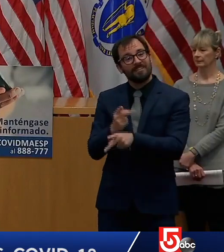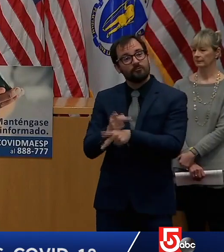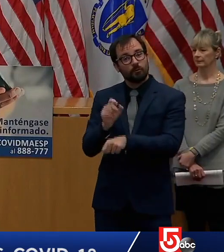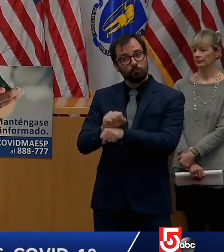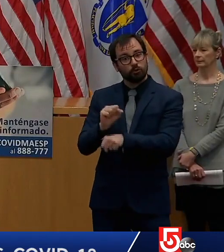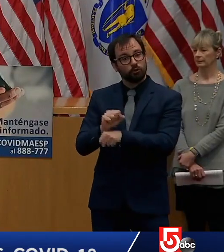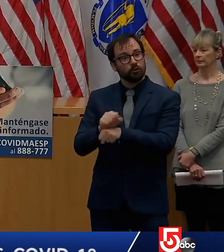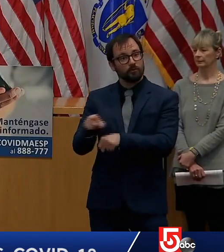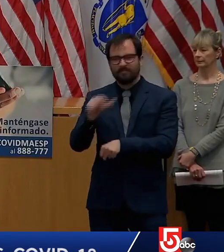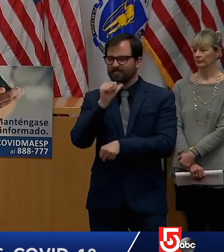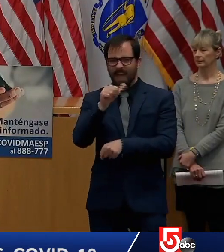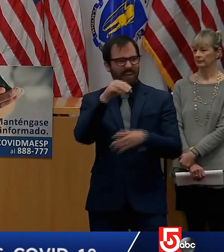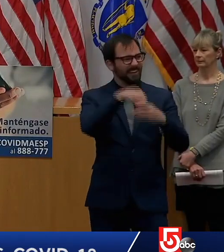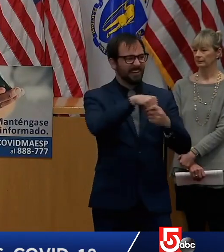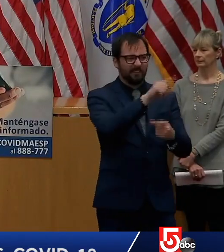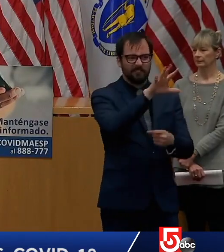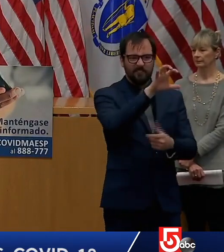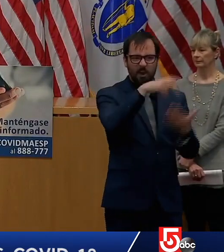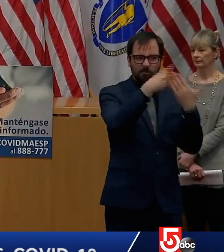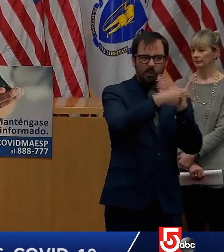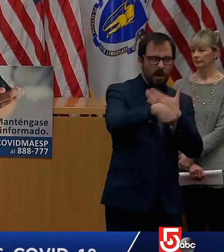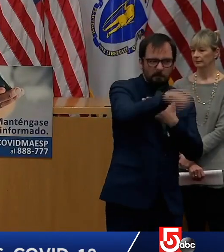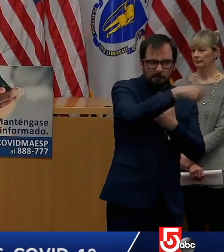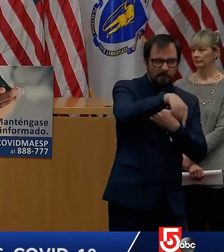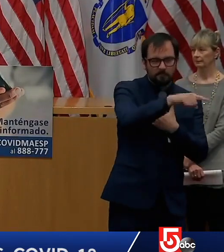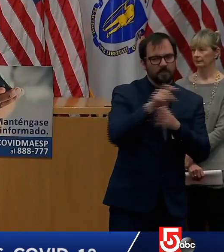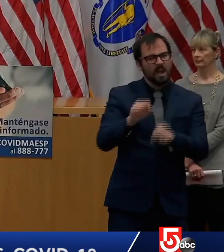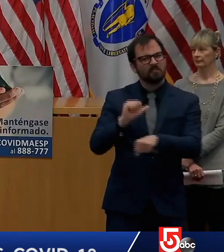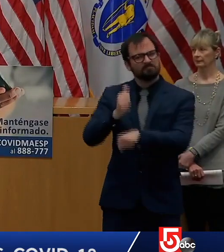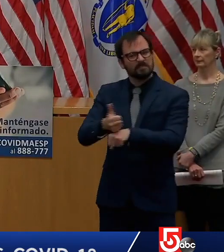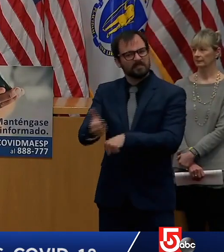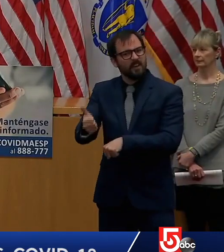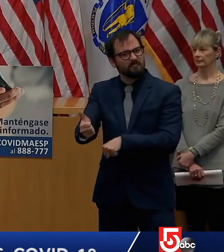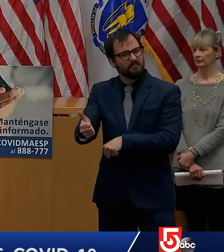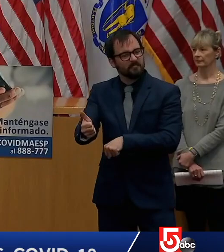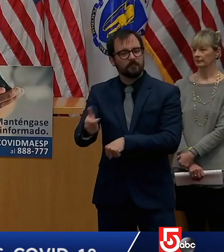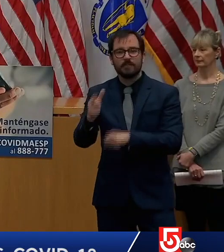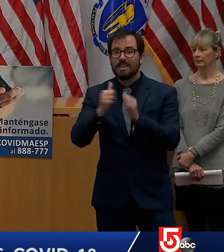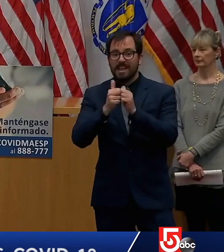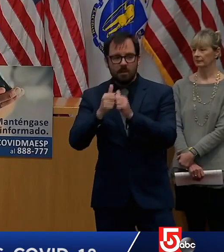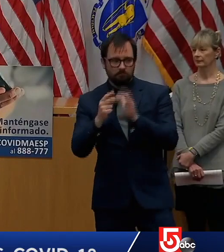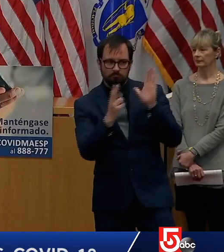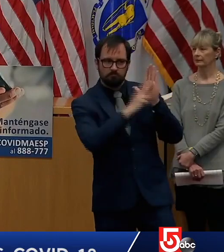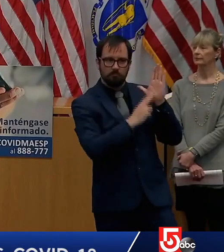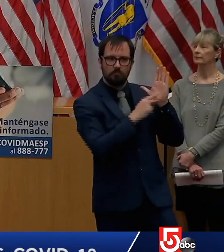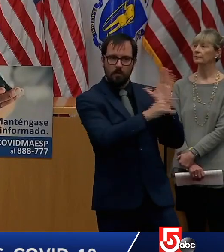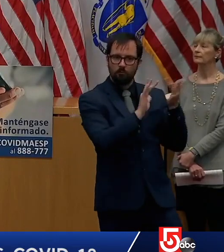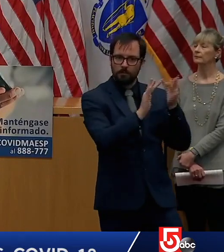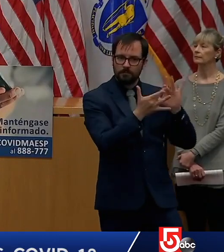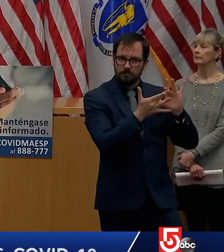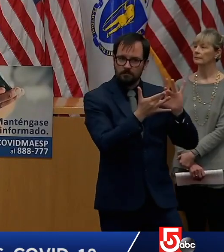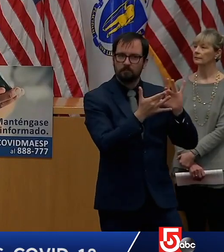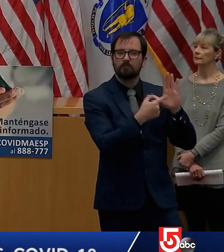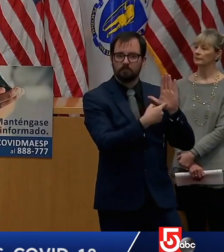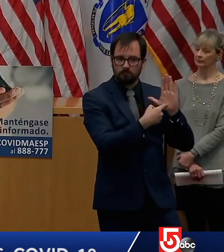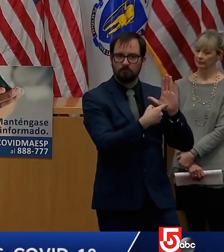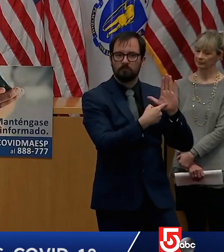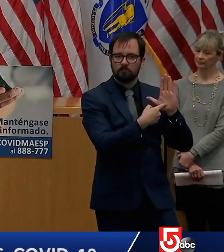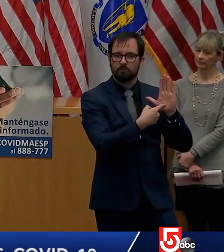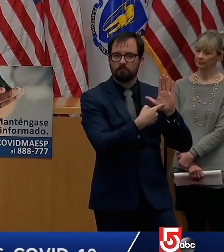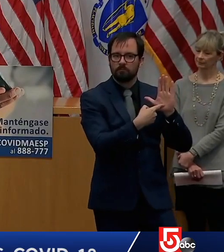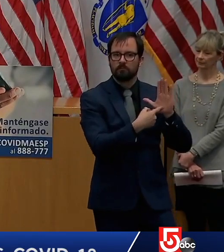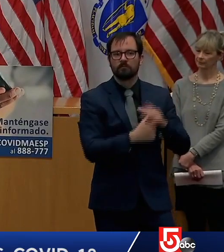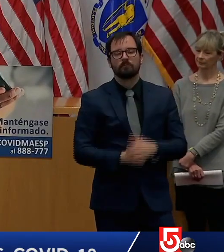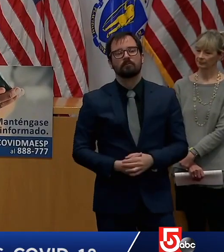wgbh to build on efforts to provide resources and activities for parents to that they can do with their young children